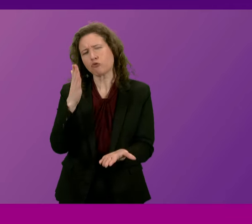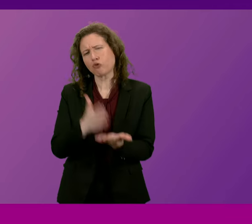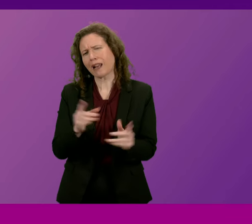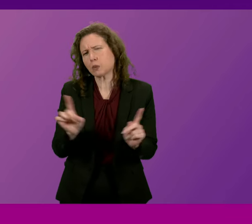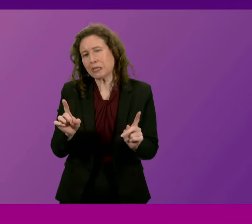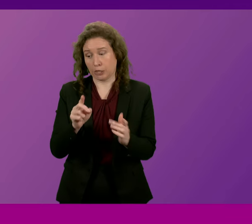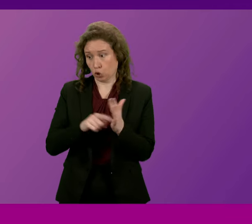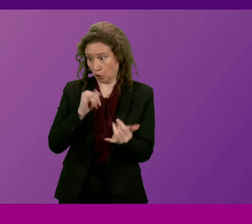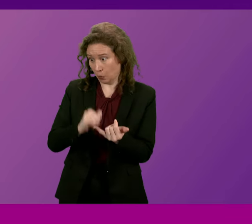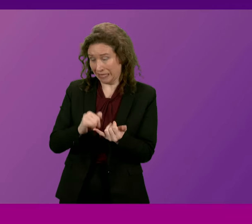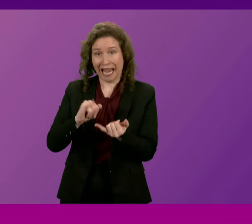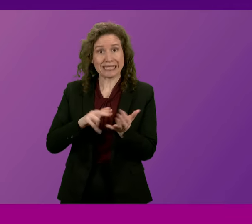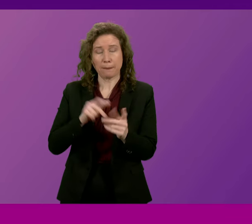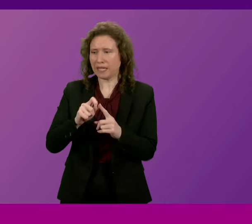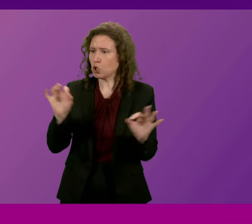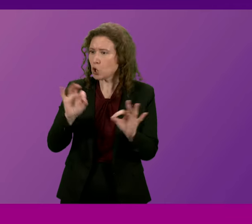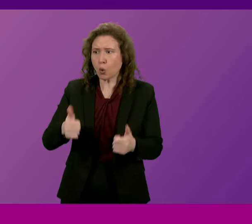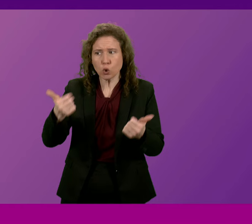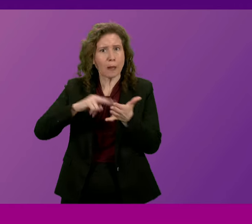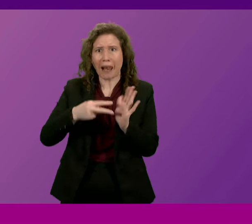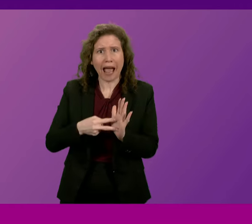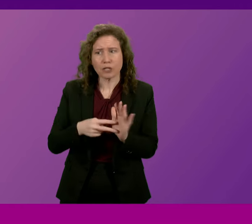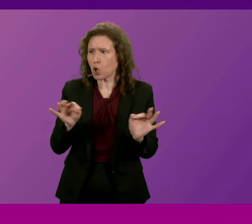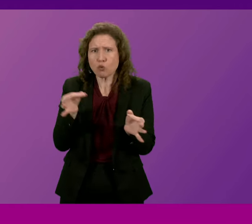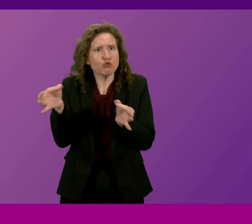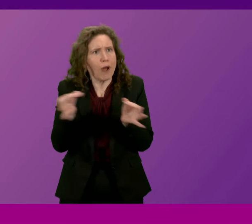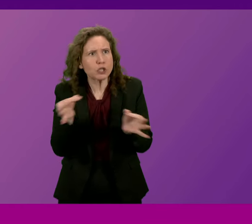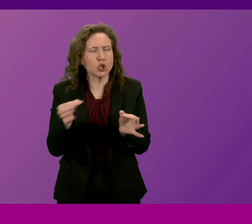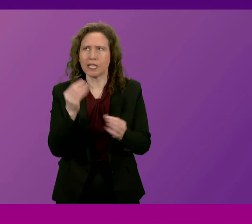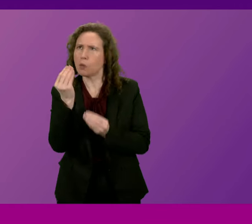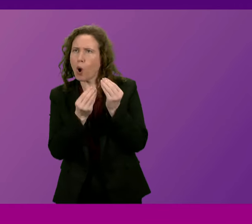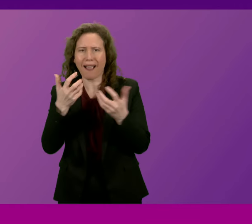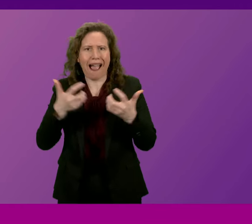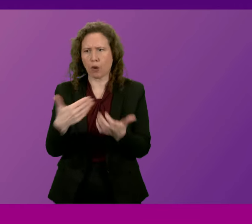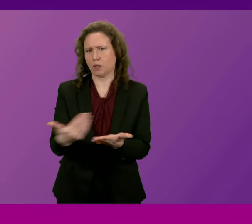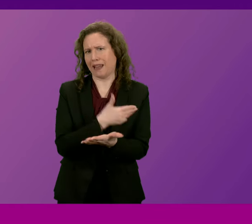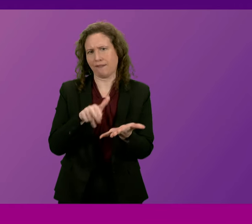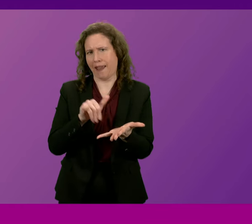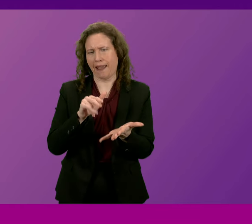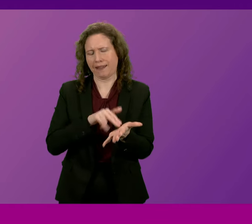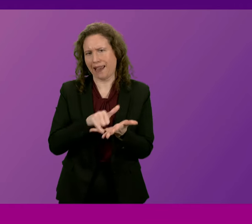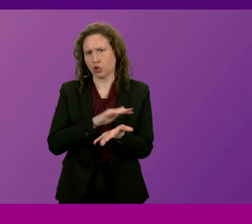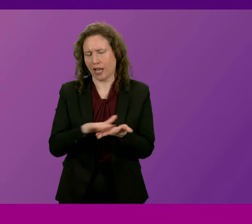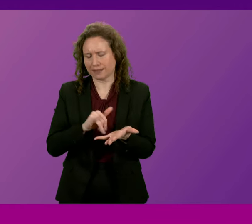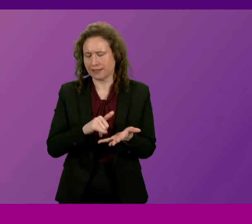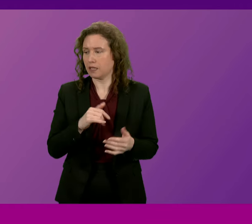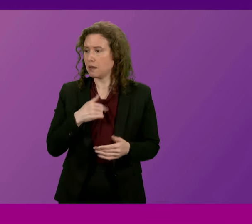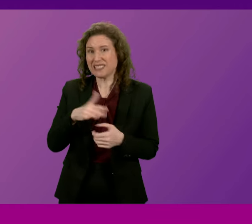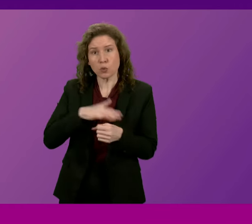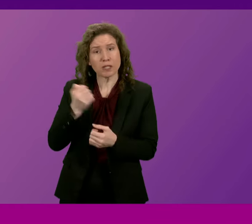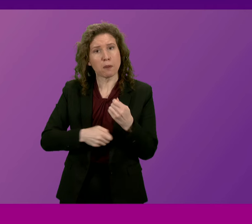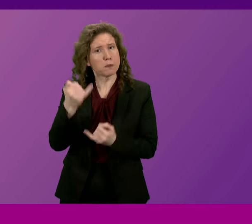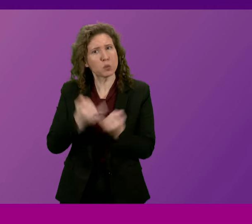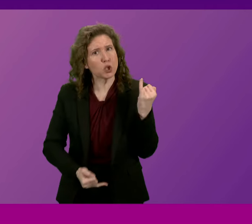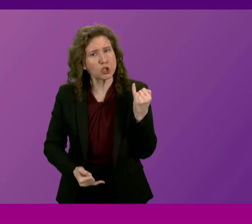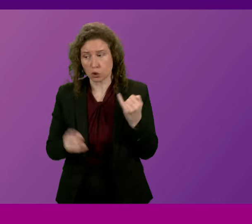have no meaningful plan, no strategy and no ideas to save our NHS. And the situation's actually got worse since